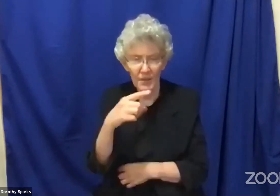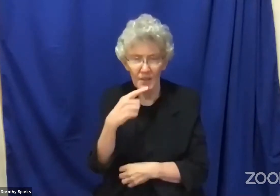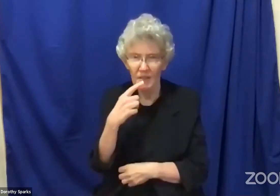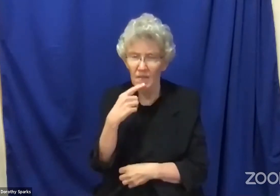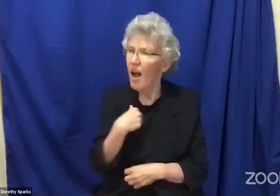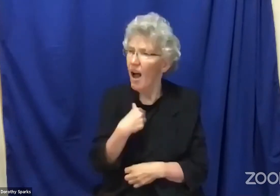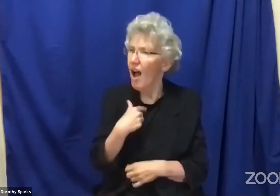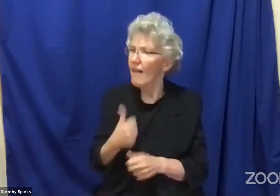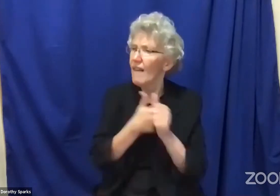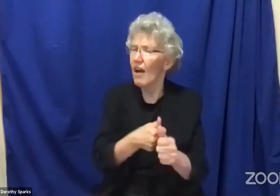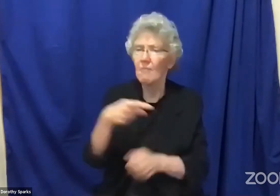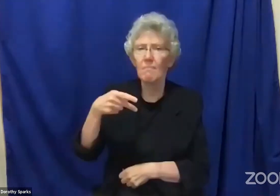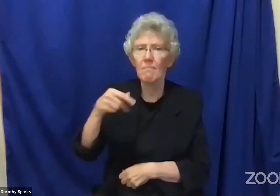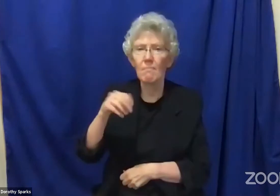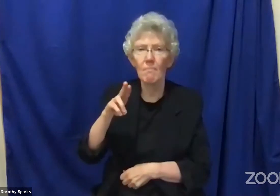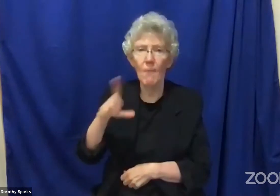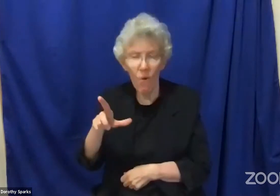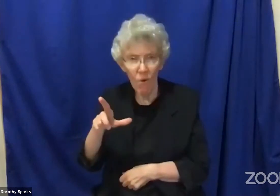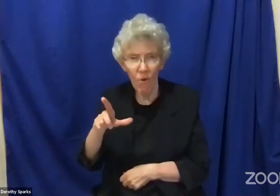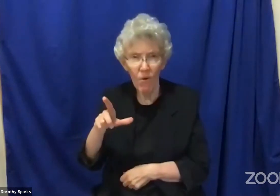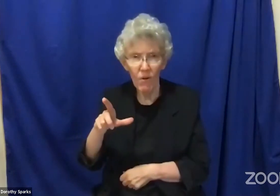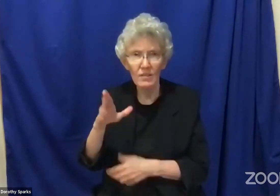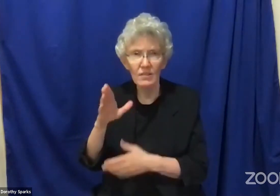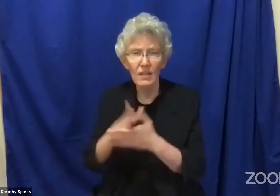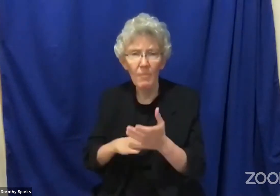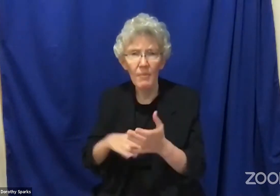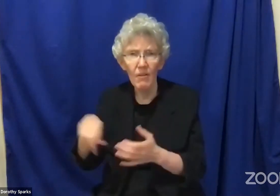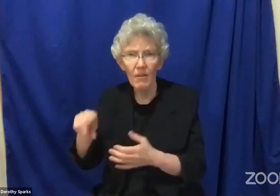They have said that some of you claim to follow me,